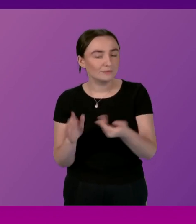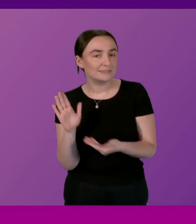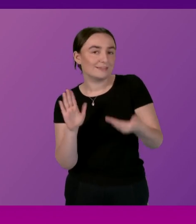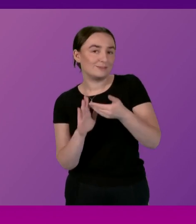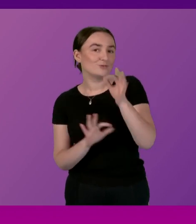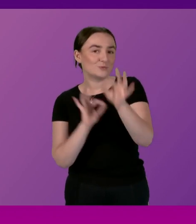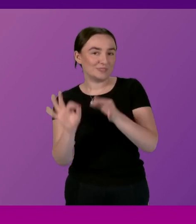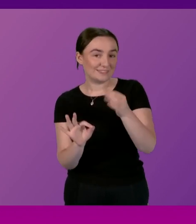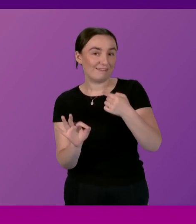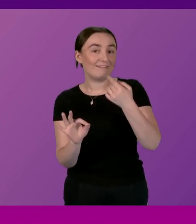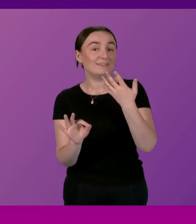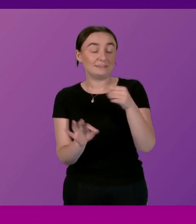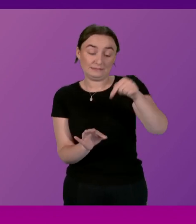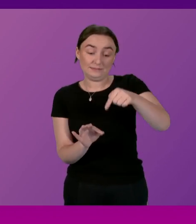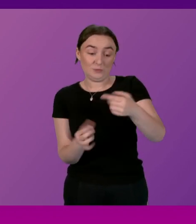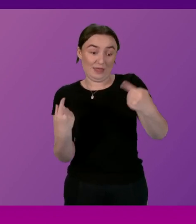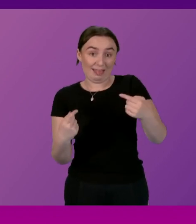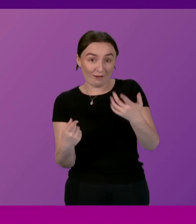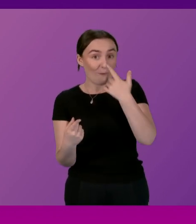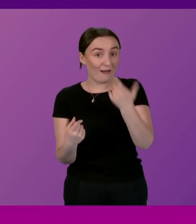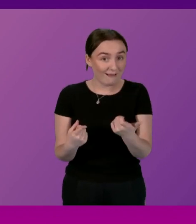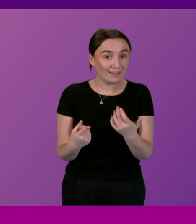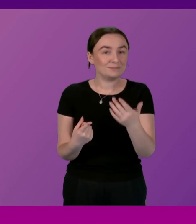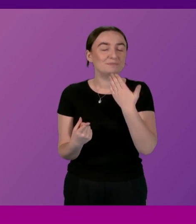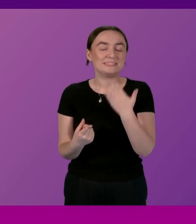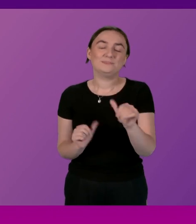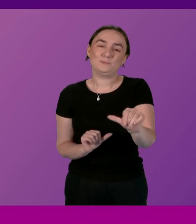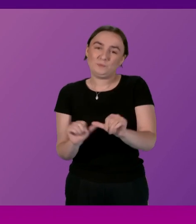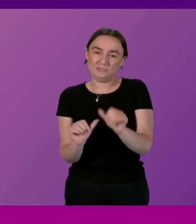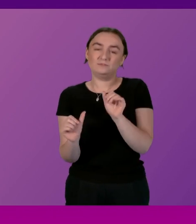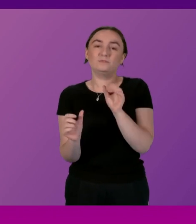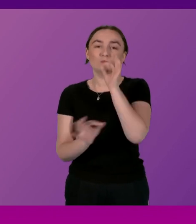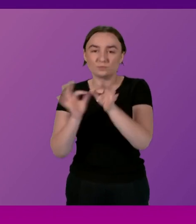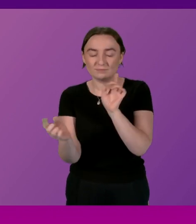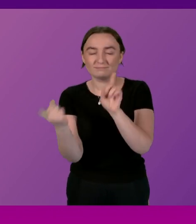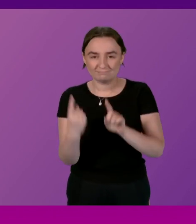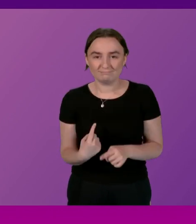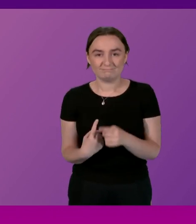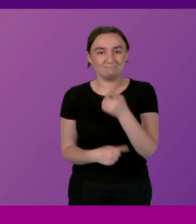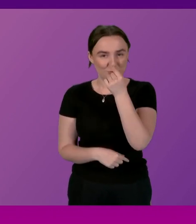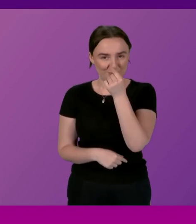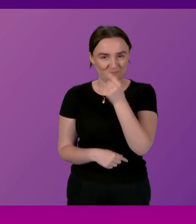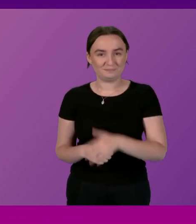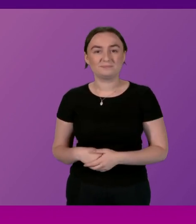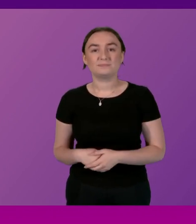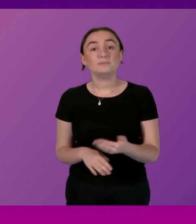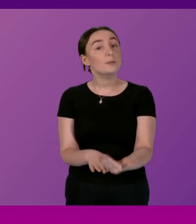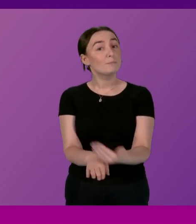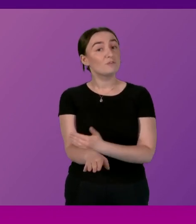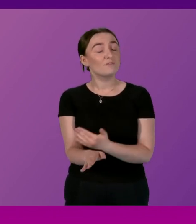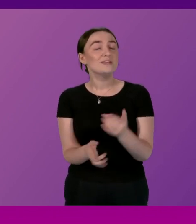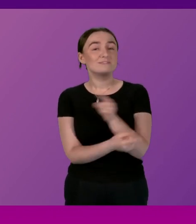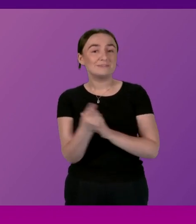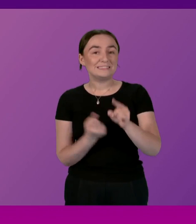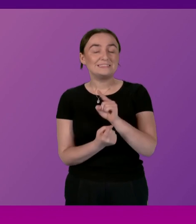ask for brevity in both questions and responses as far as possible. As with the previous meeting with the First Minister, it would be helpful